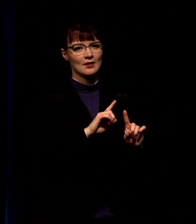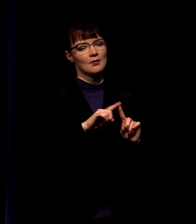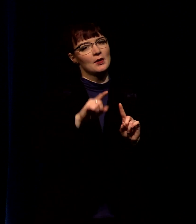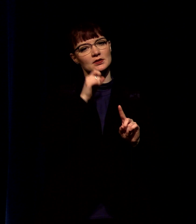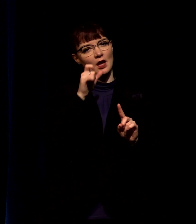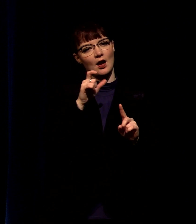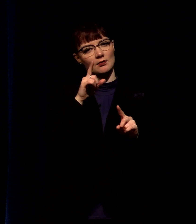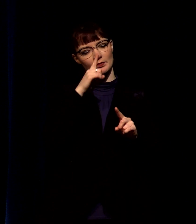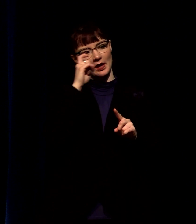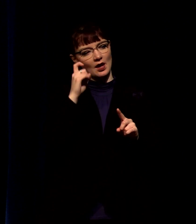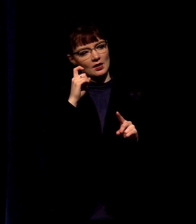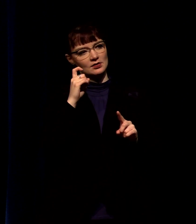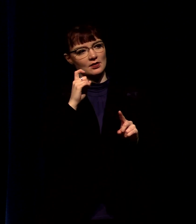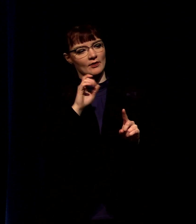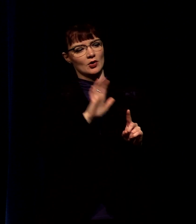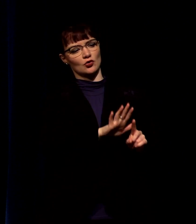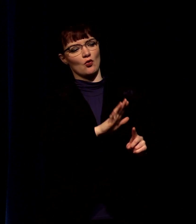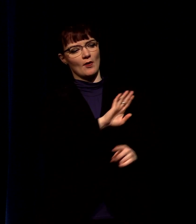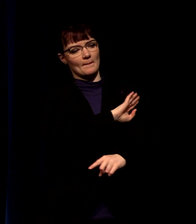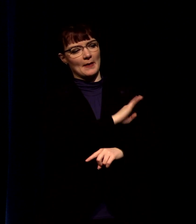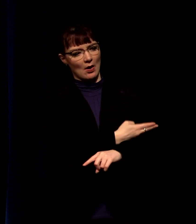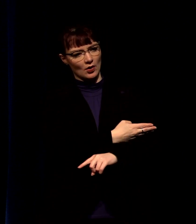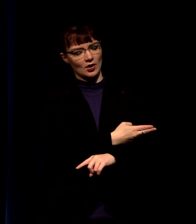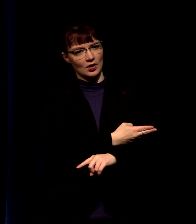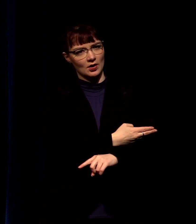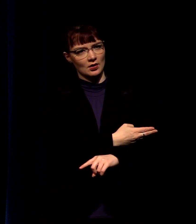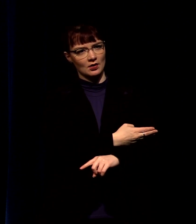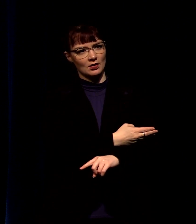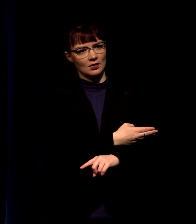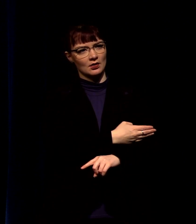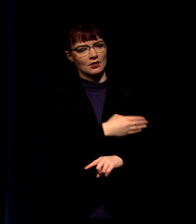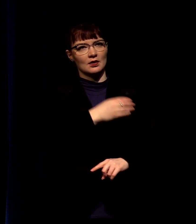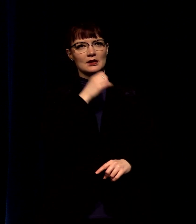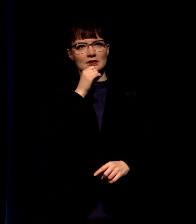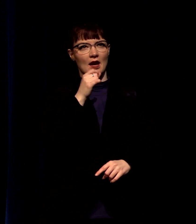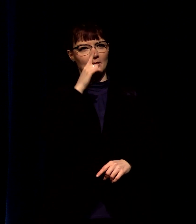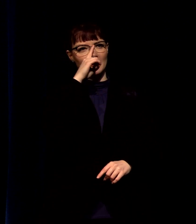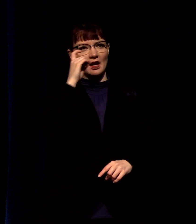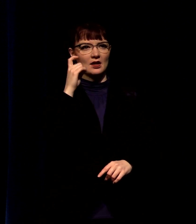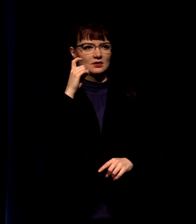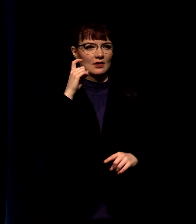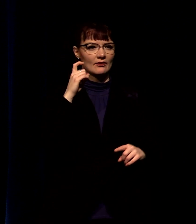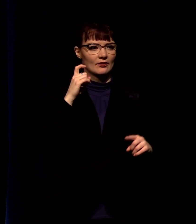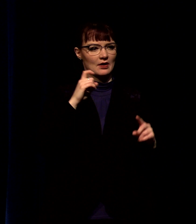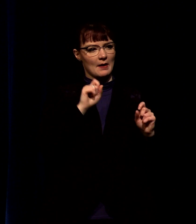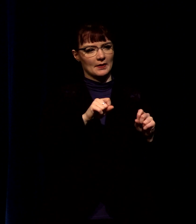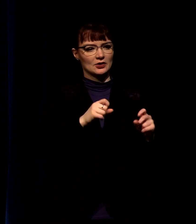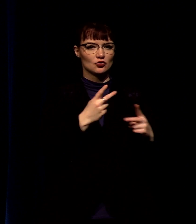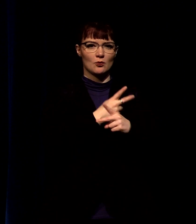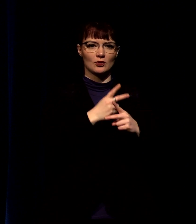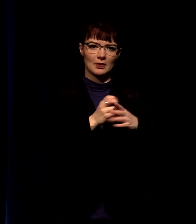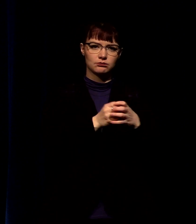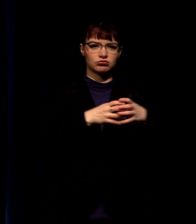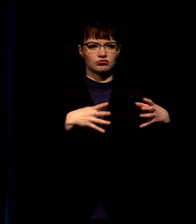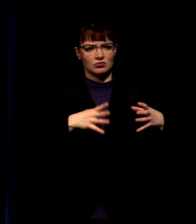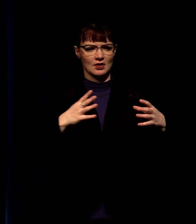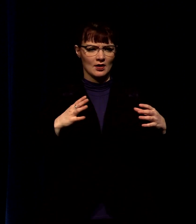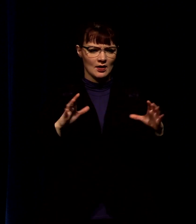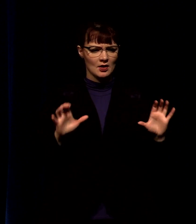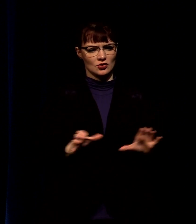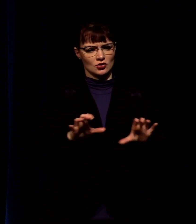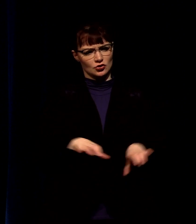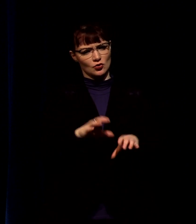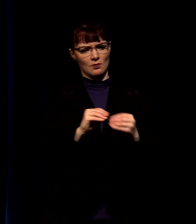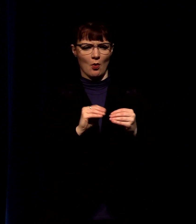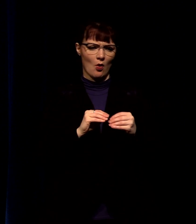by uh not by might not by power it's it's not by the the aggregate multiplicity of those around you who can just push hard and